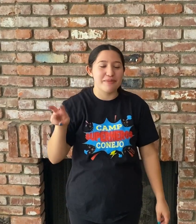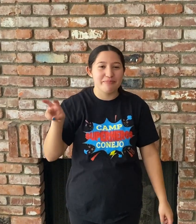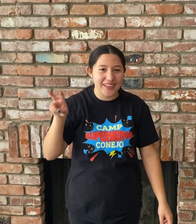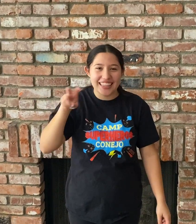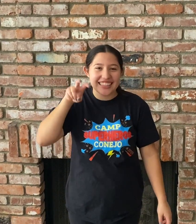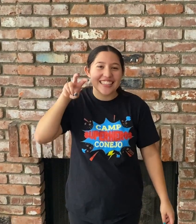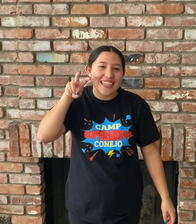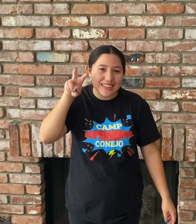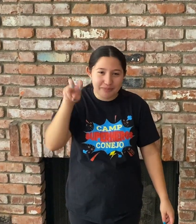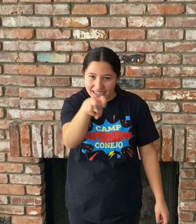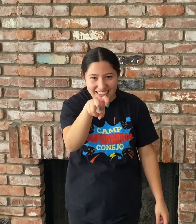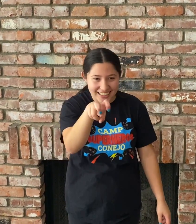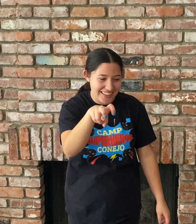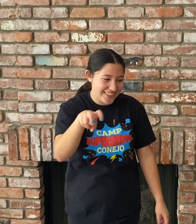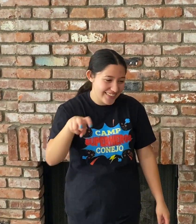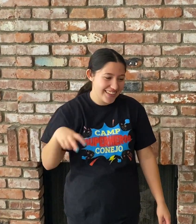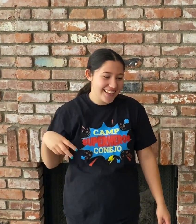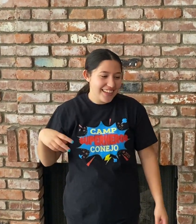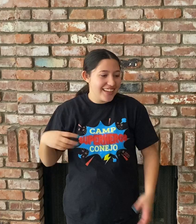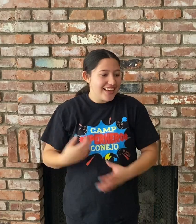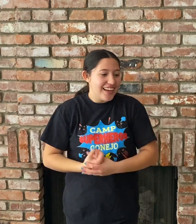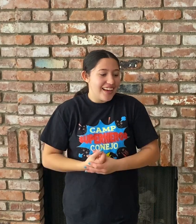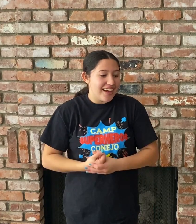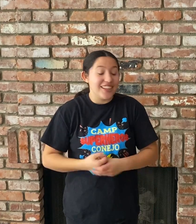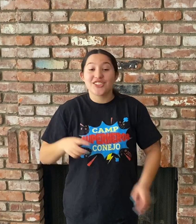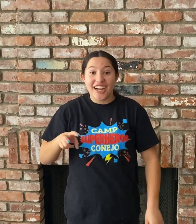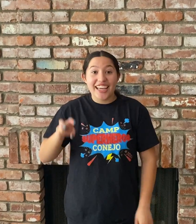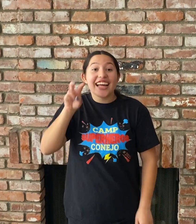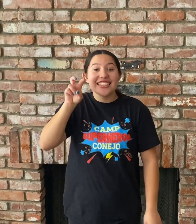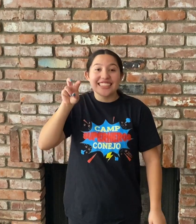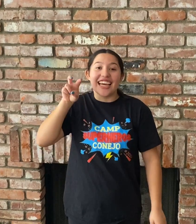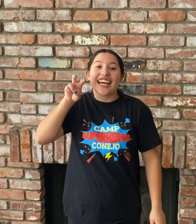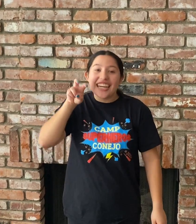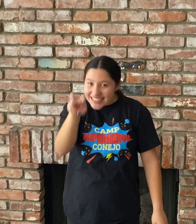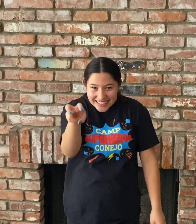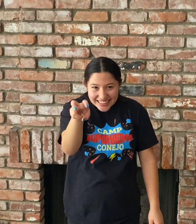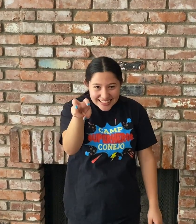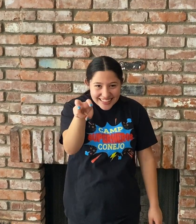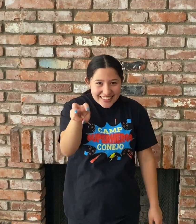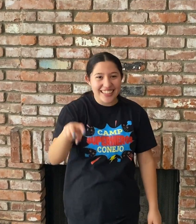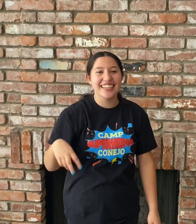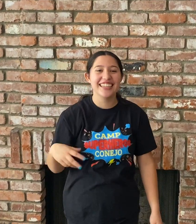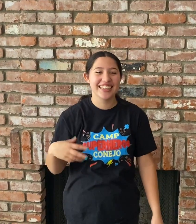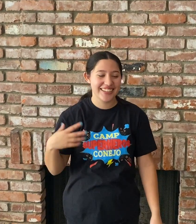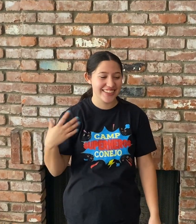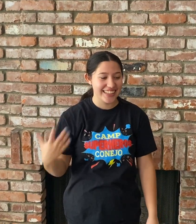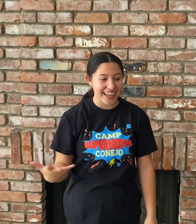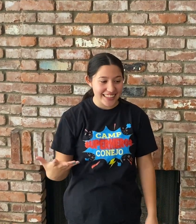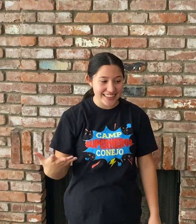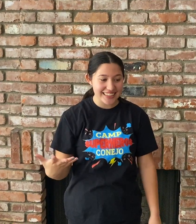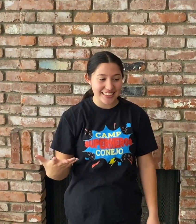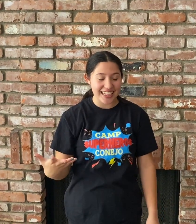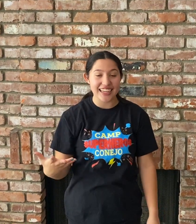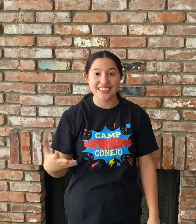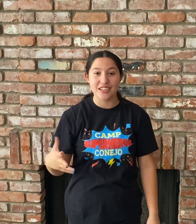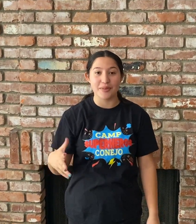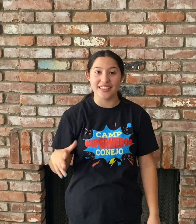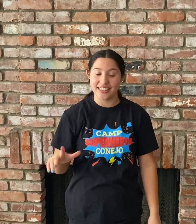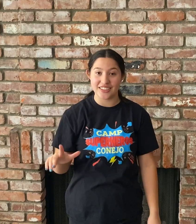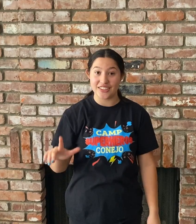the snake is biting you. Let's try again snake. Big. Your next sign is going to be lizard.